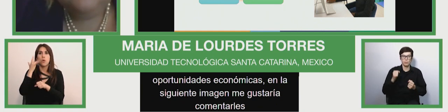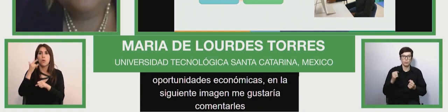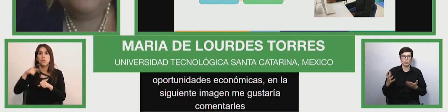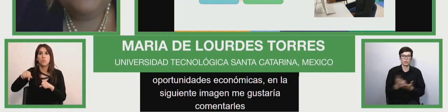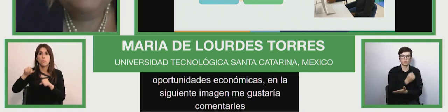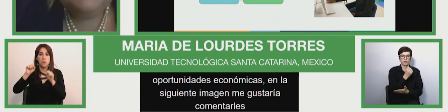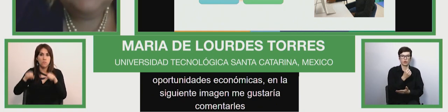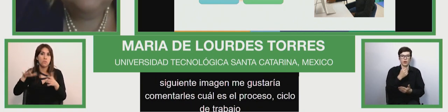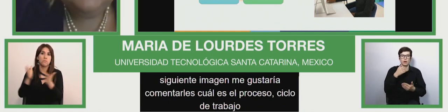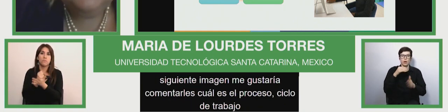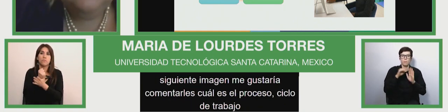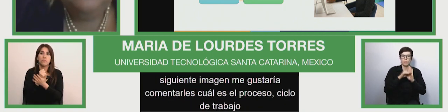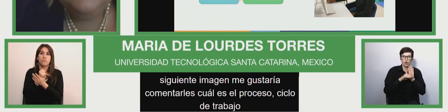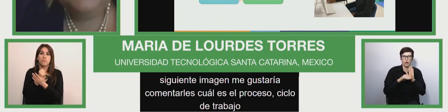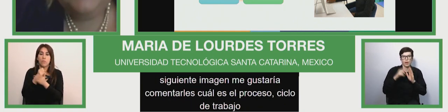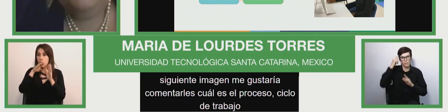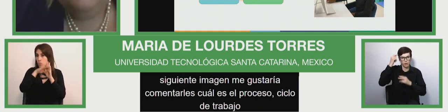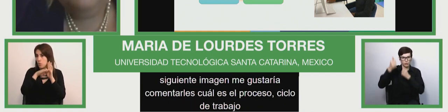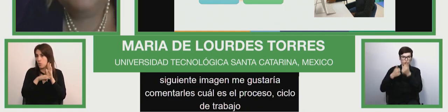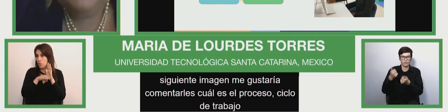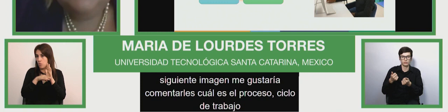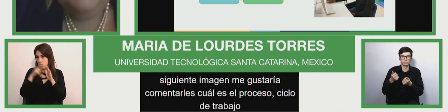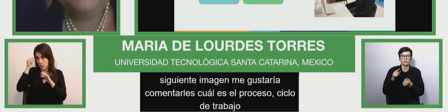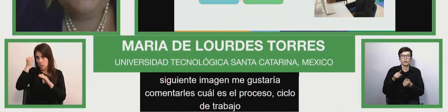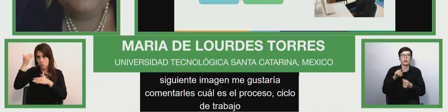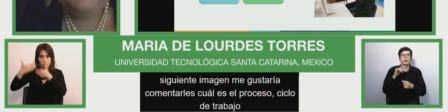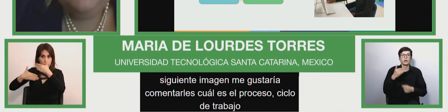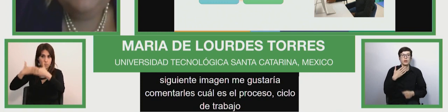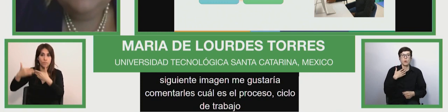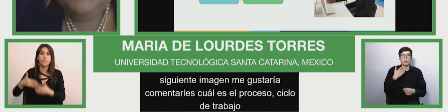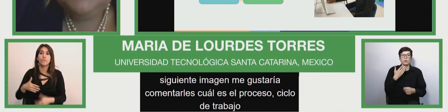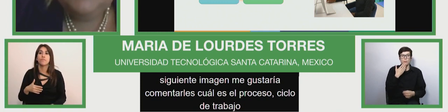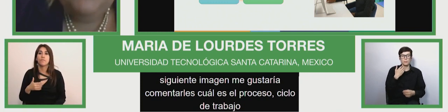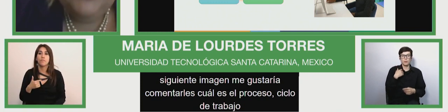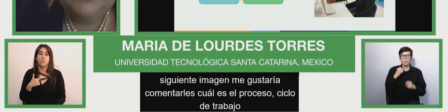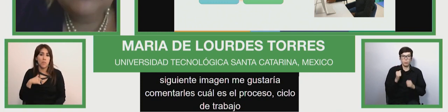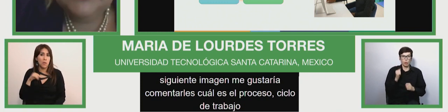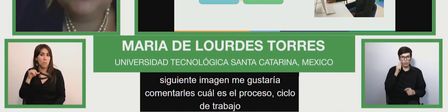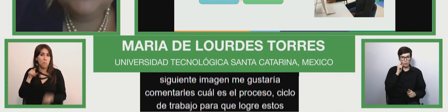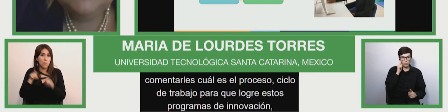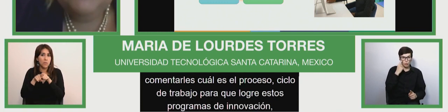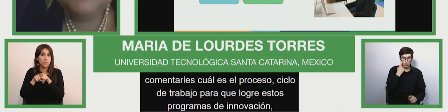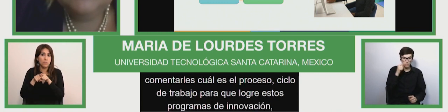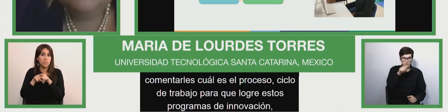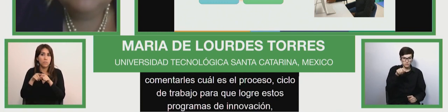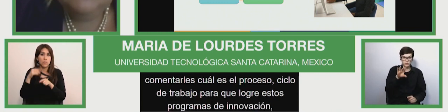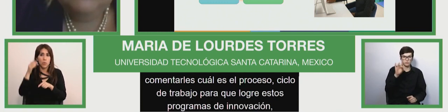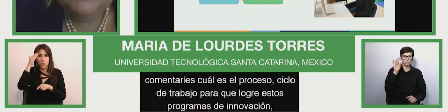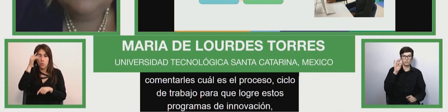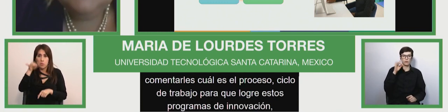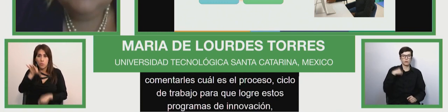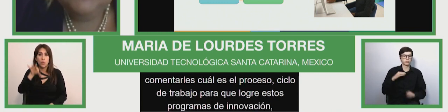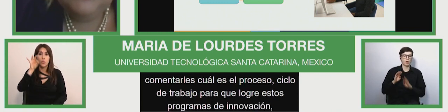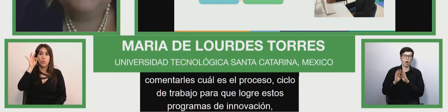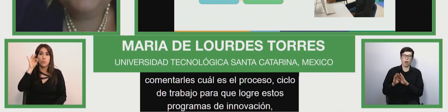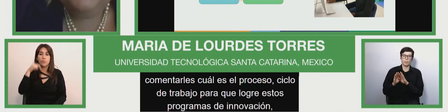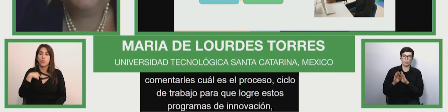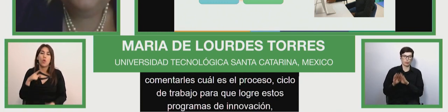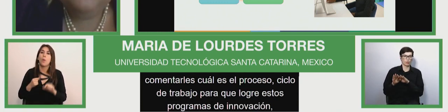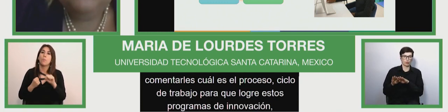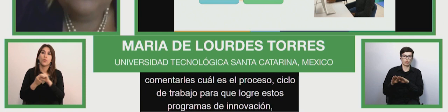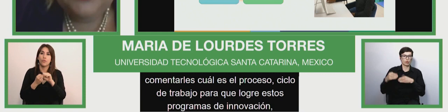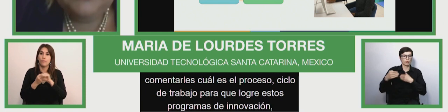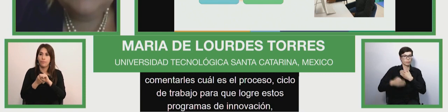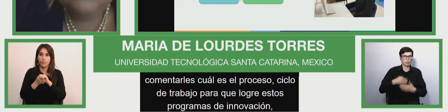next image i would like to indicate to you what is this process or cycle of work such